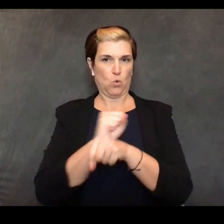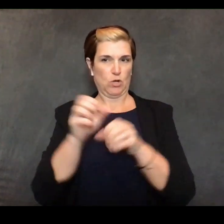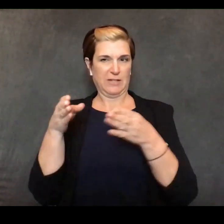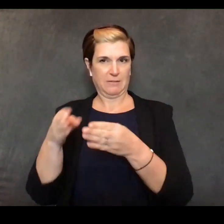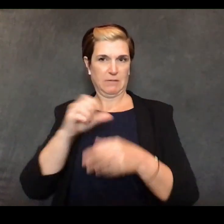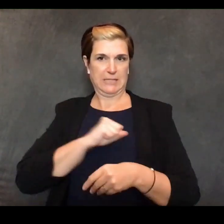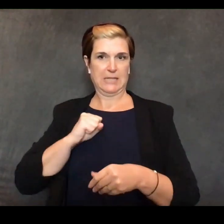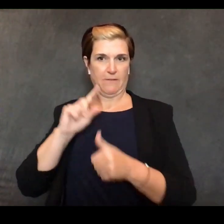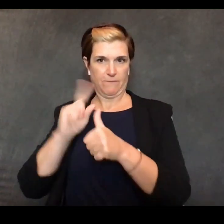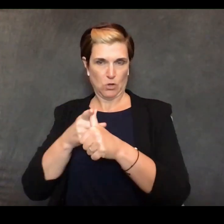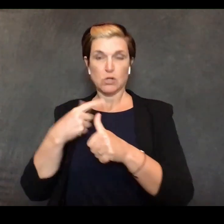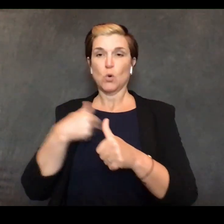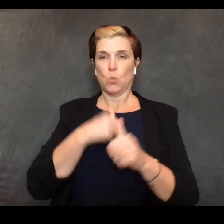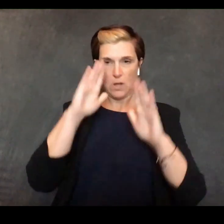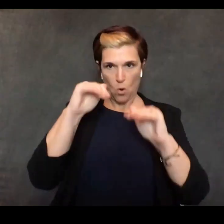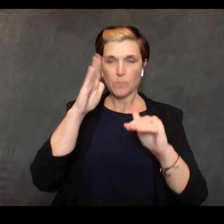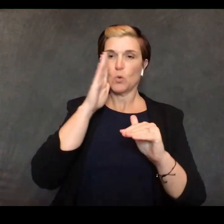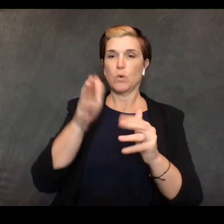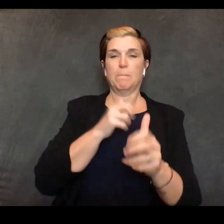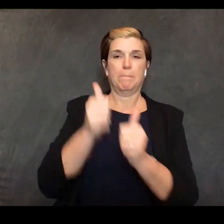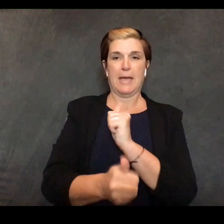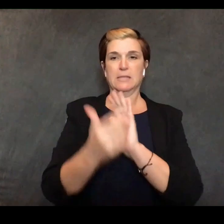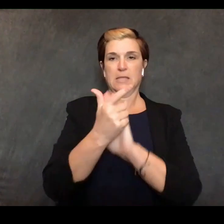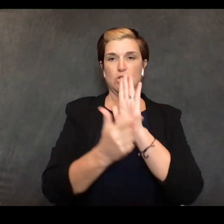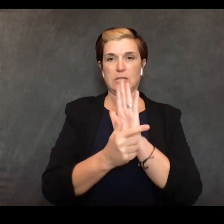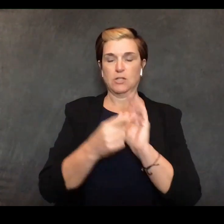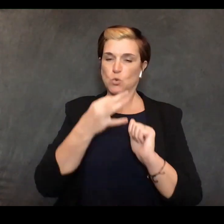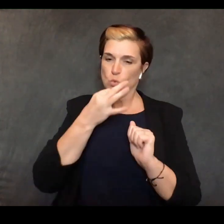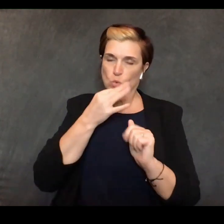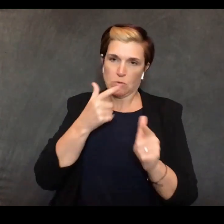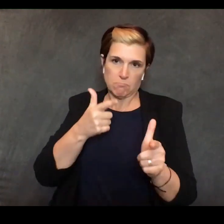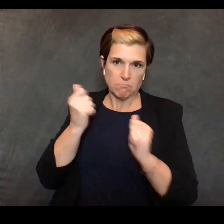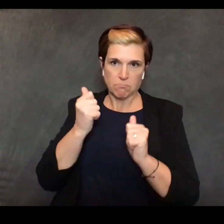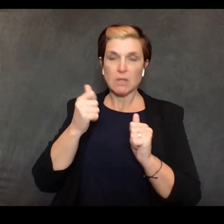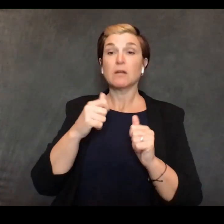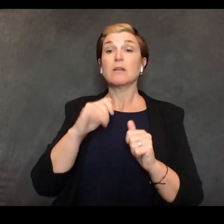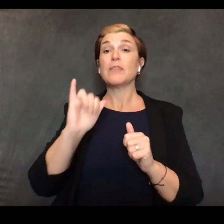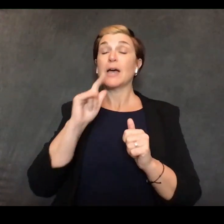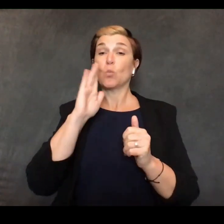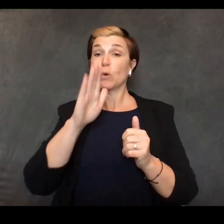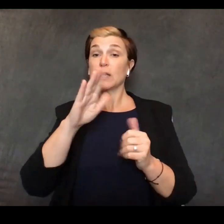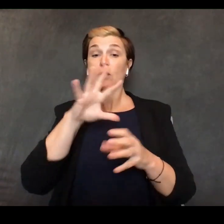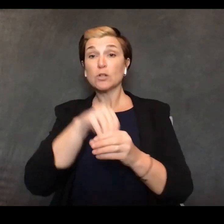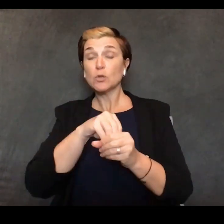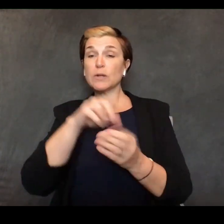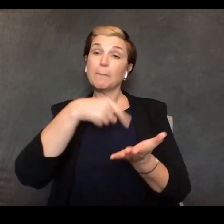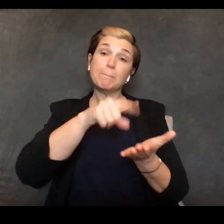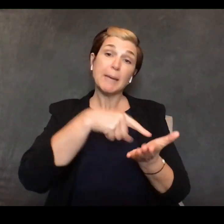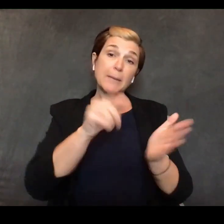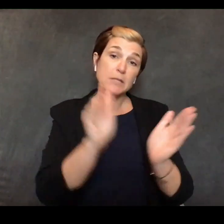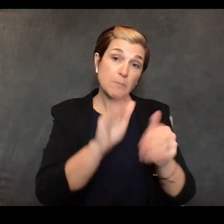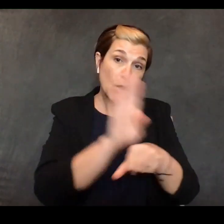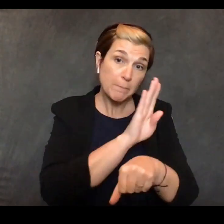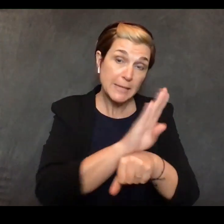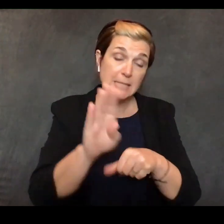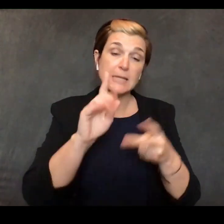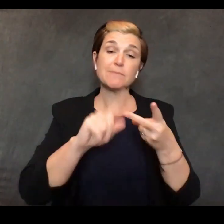quickly and these will be payments to small businesses uh... we've talked about loan guarantees uh... to critical